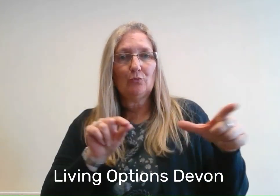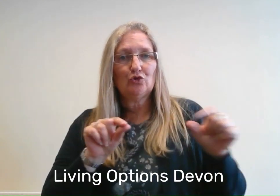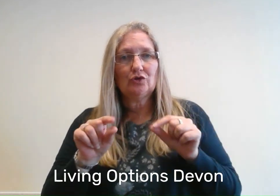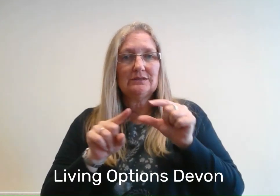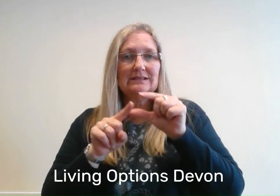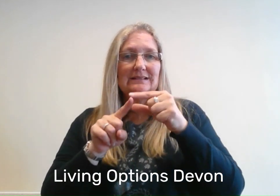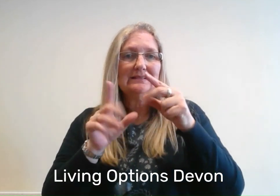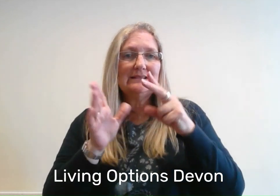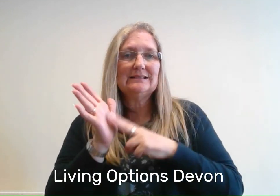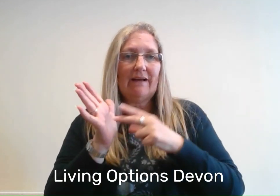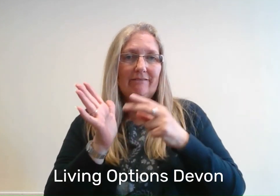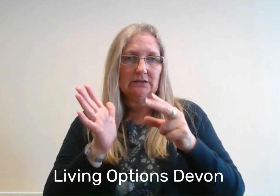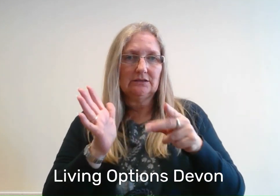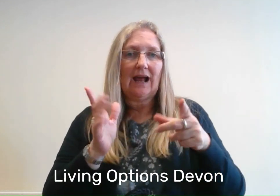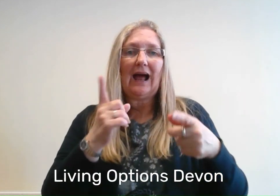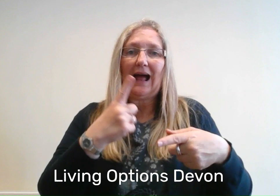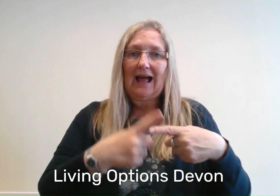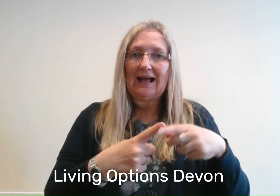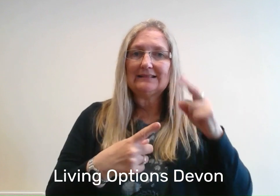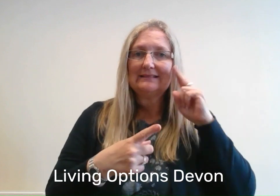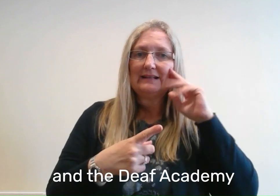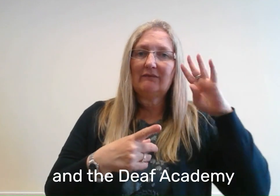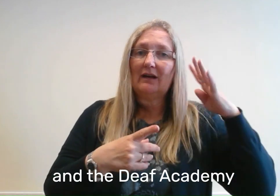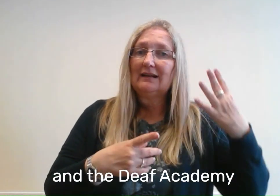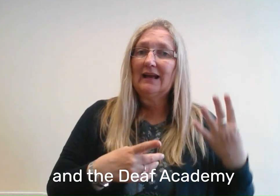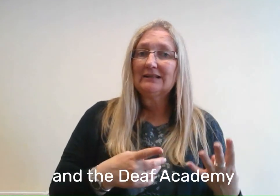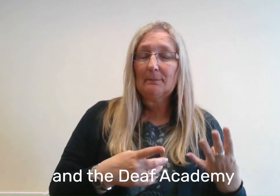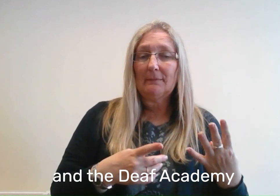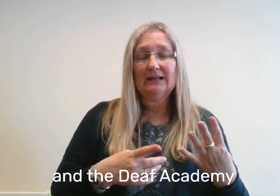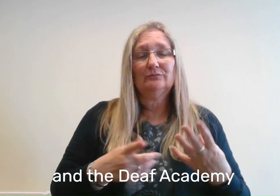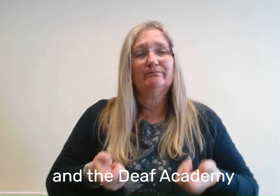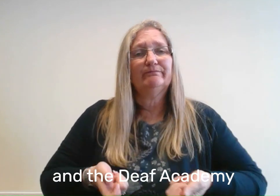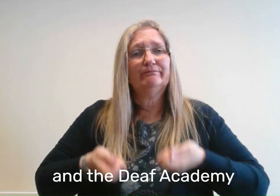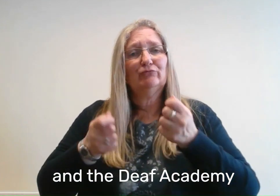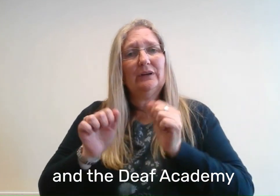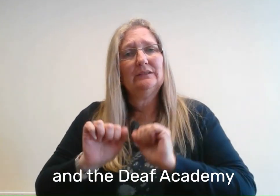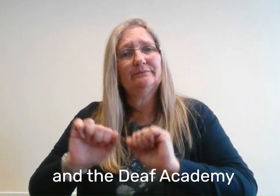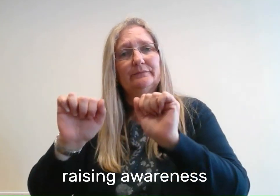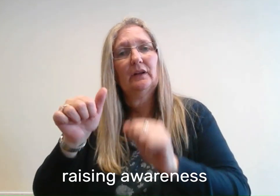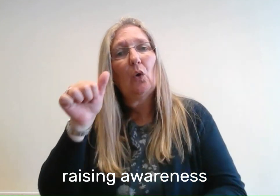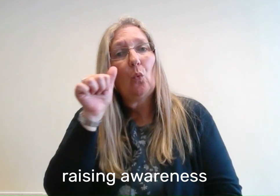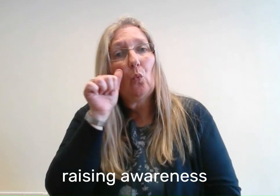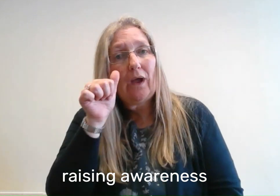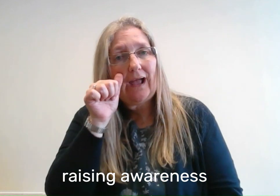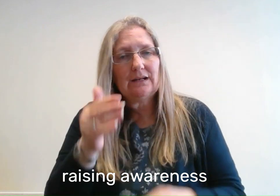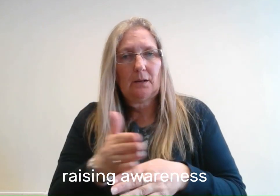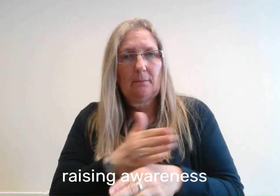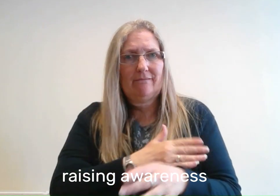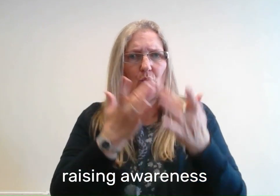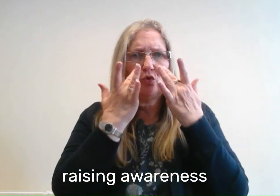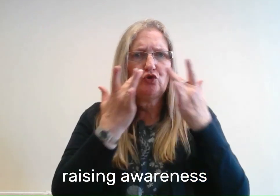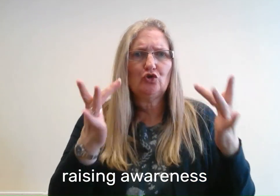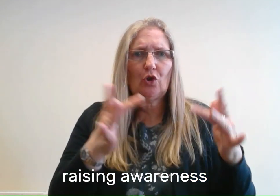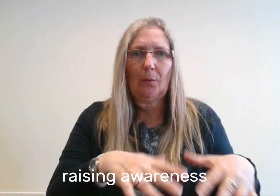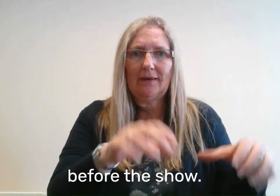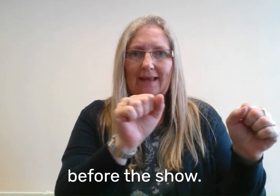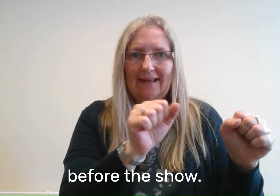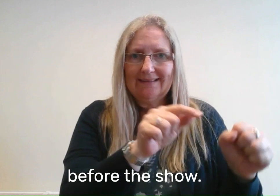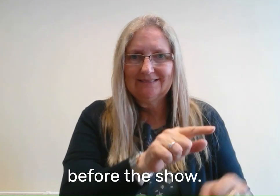I'm sure Devon, Devon, here's my word before we shall begin,